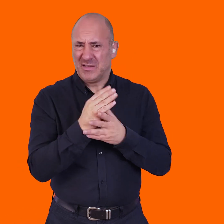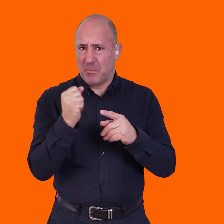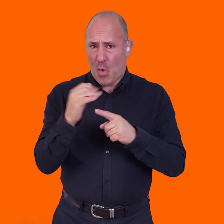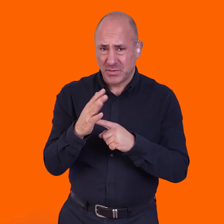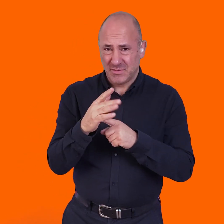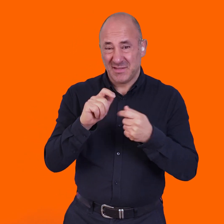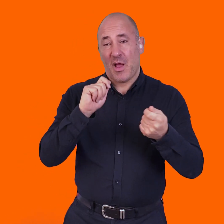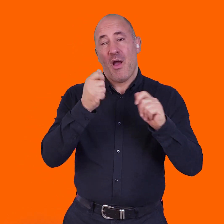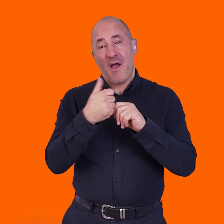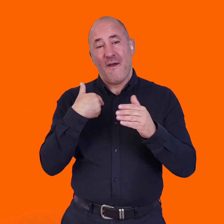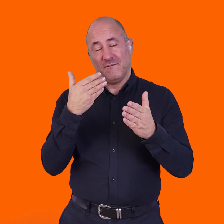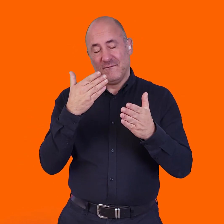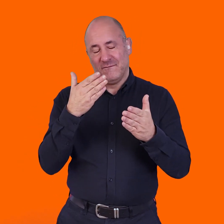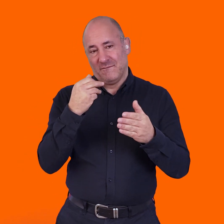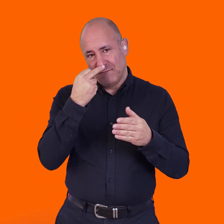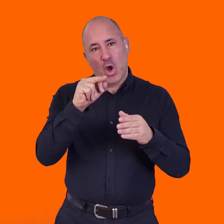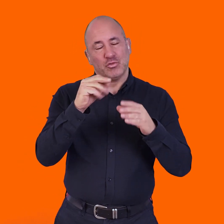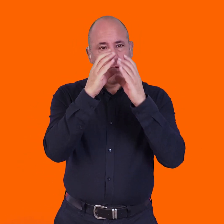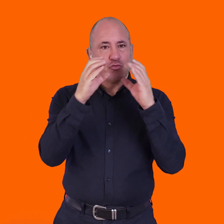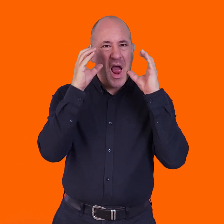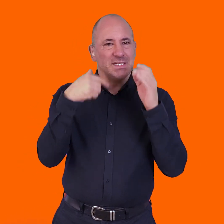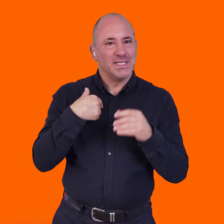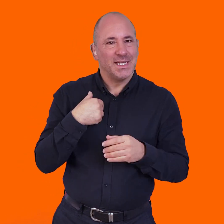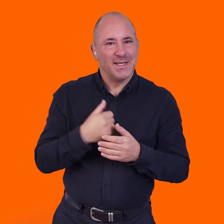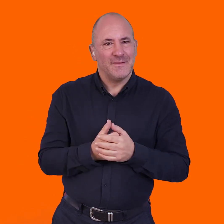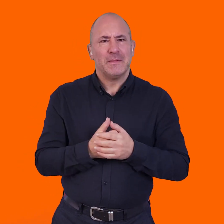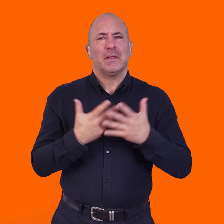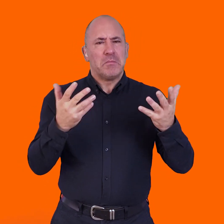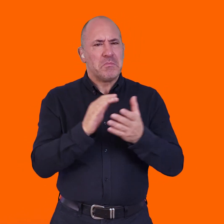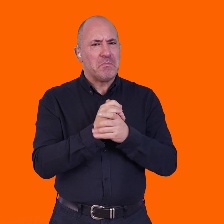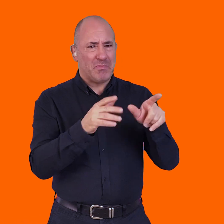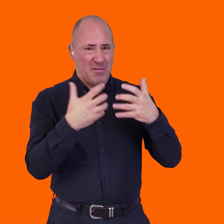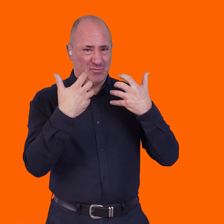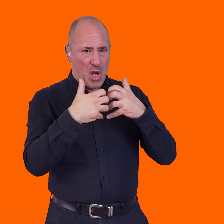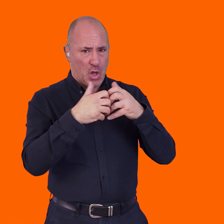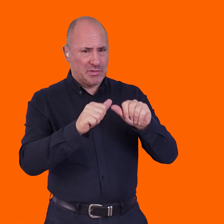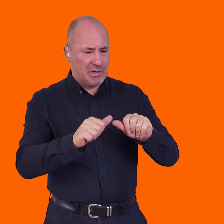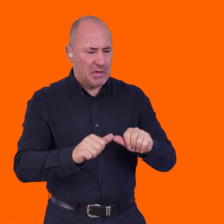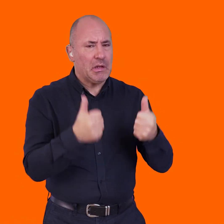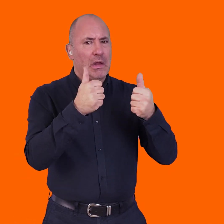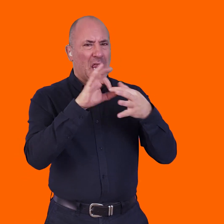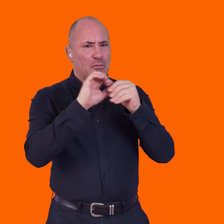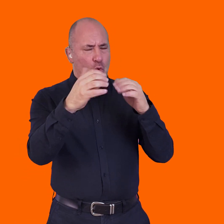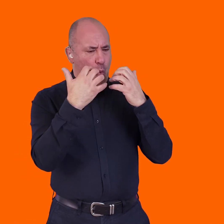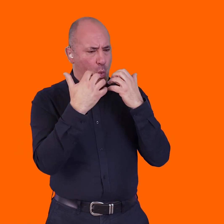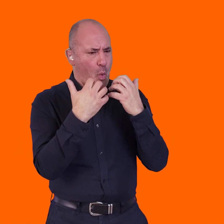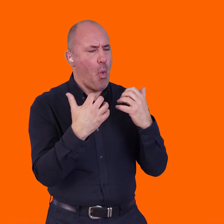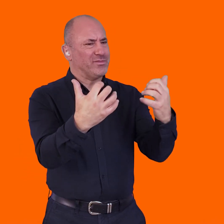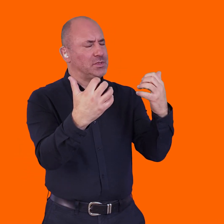that's how I got into working in virtual reality. And how would you say, if at all, that technology has worked in